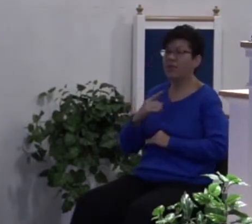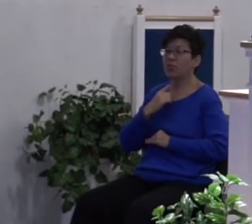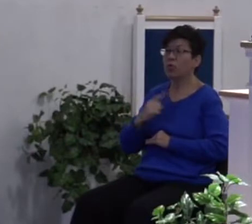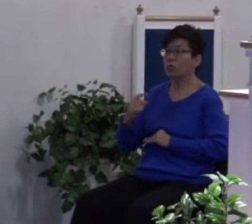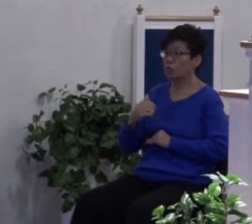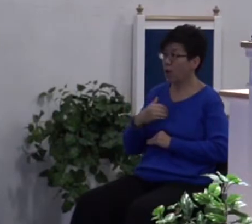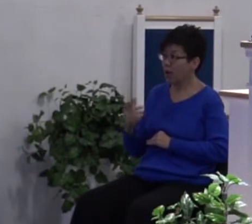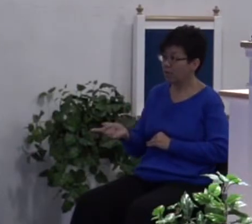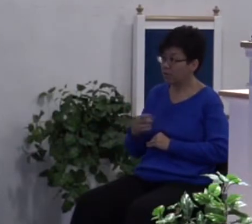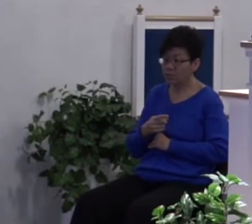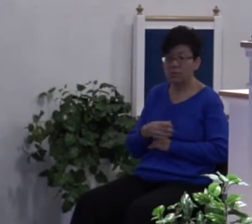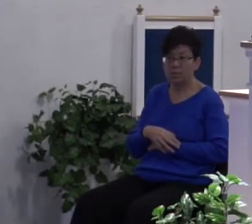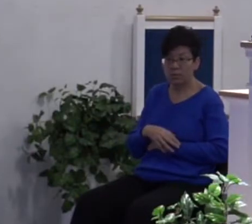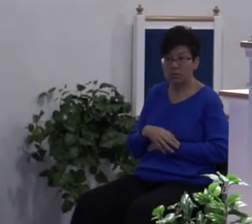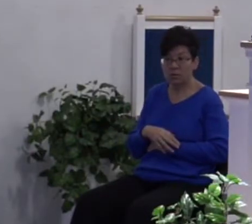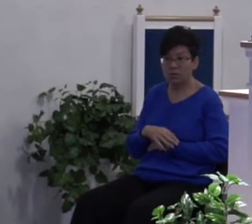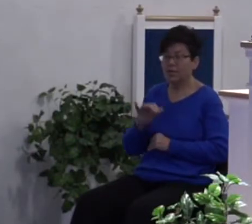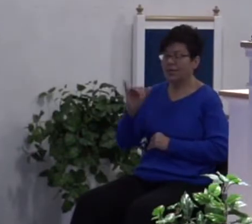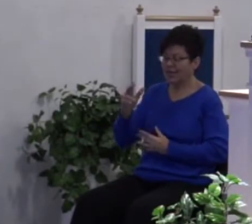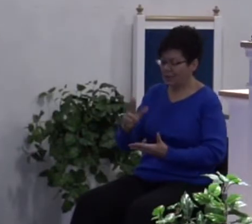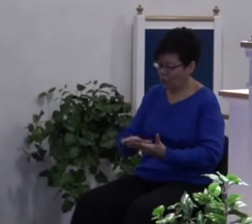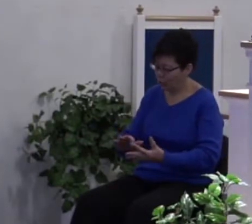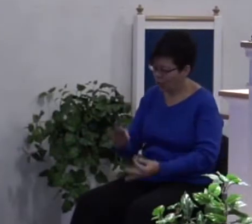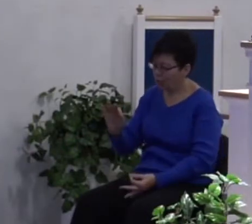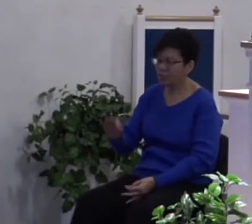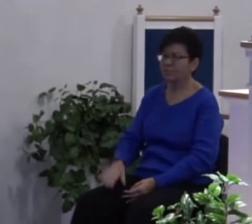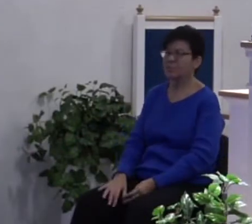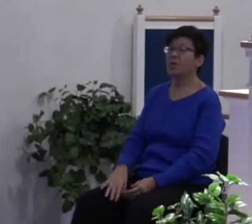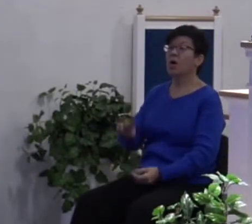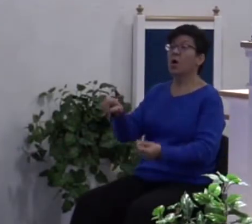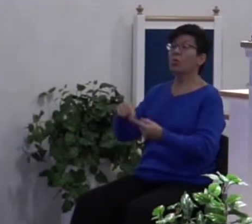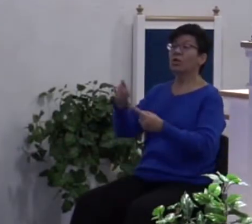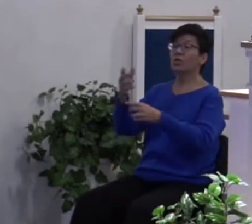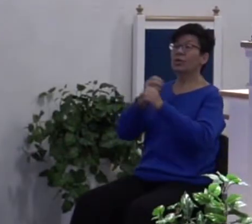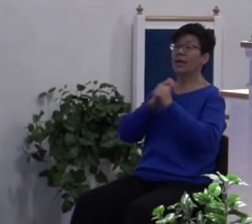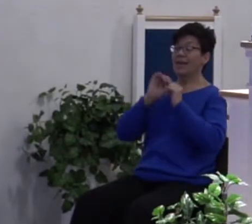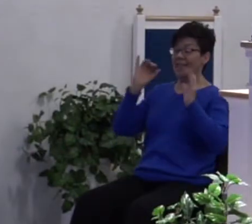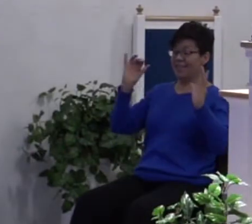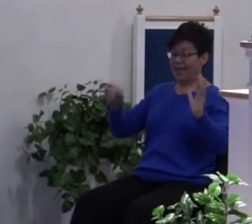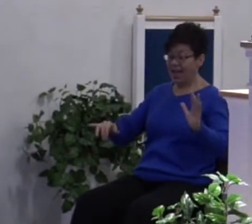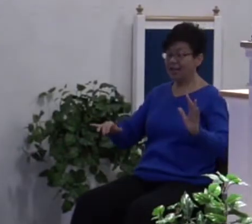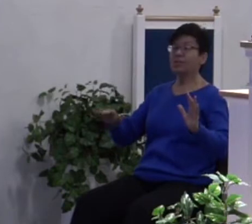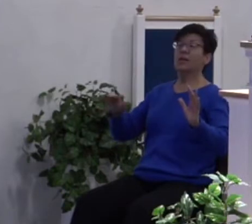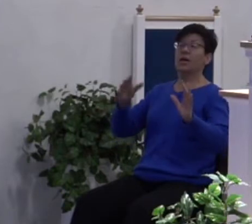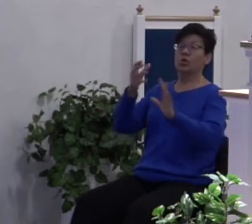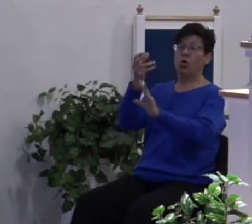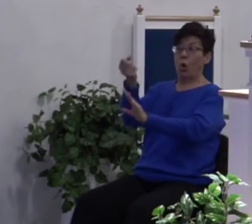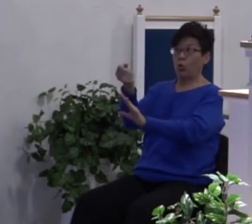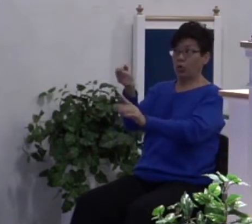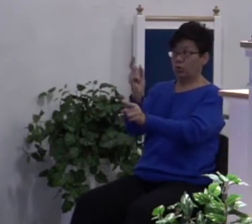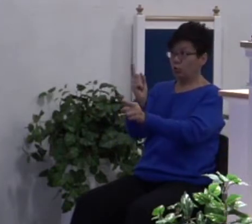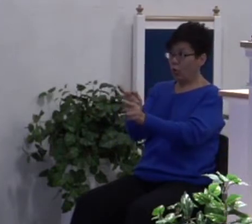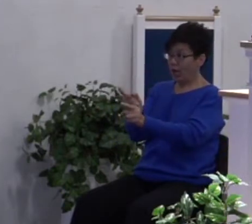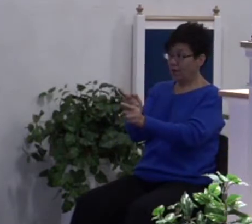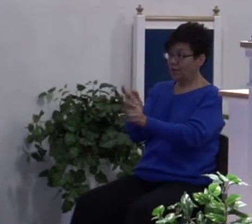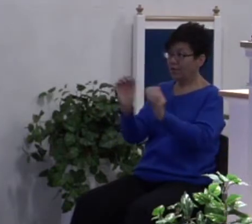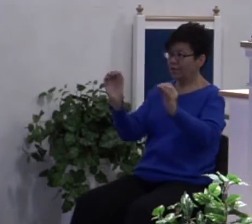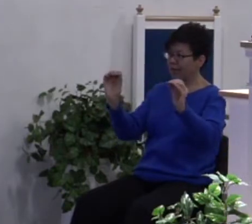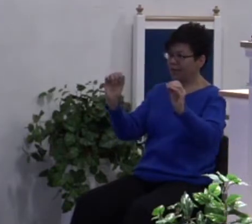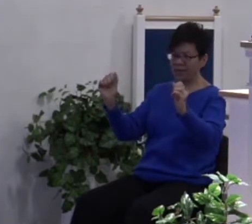have and that's the Holy Ghost. When you get that and you're holding on to it right nothing can come between you